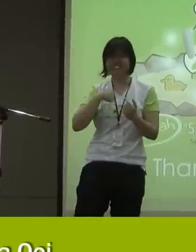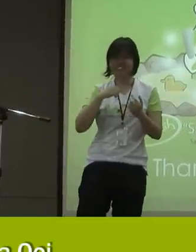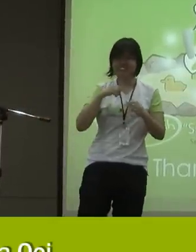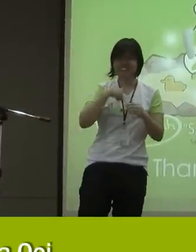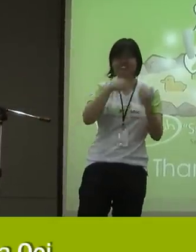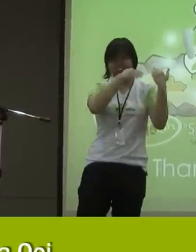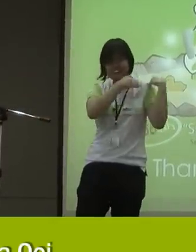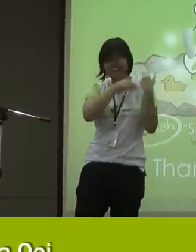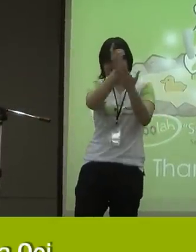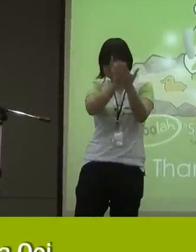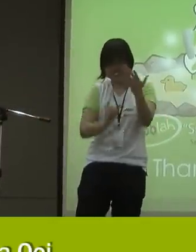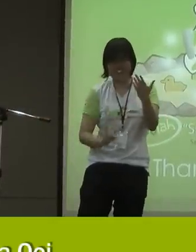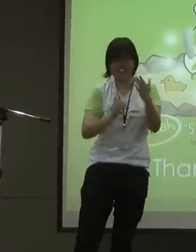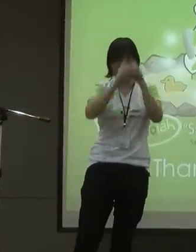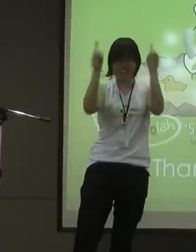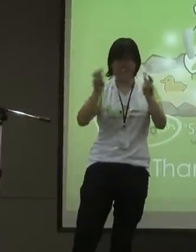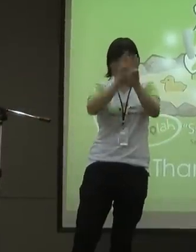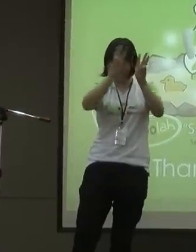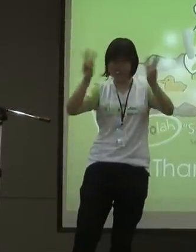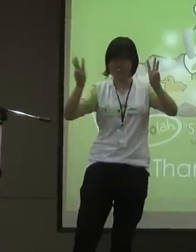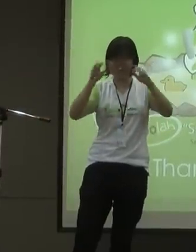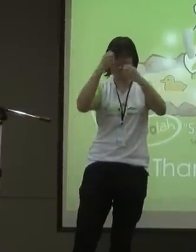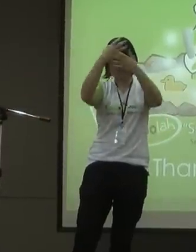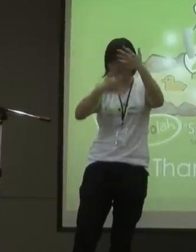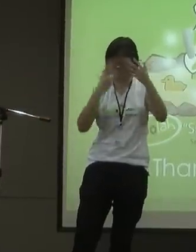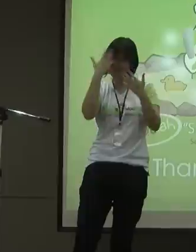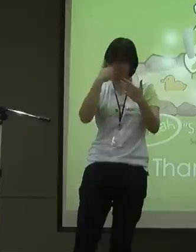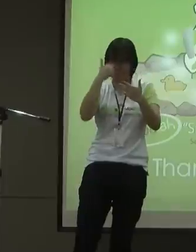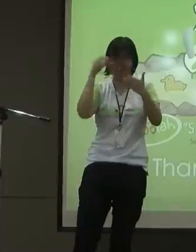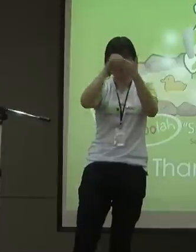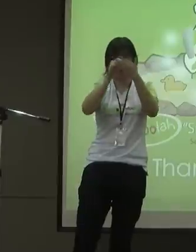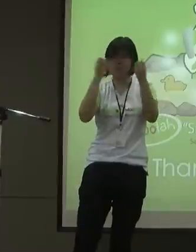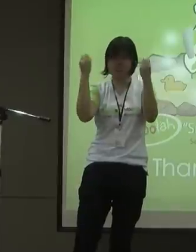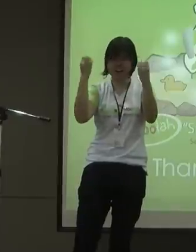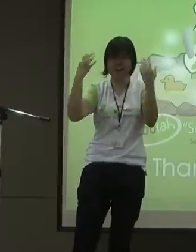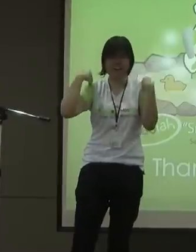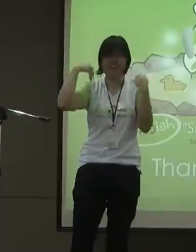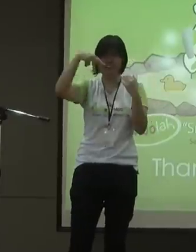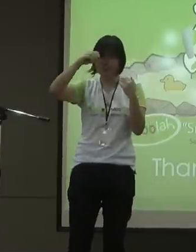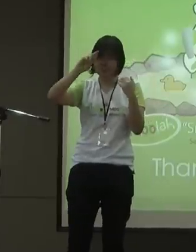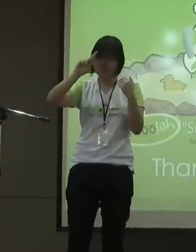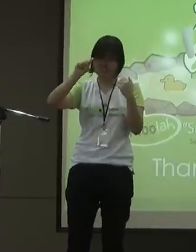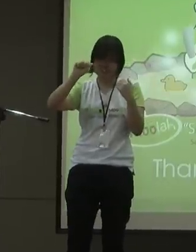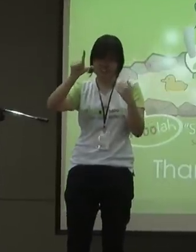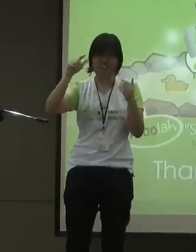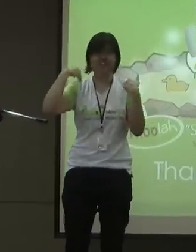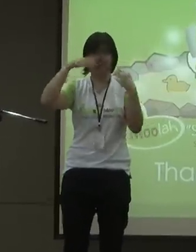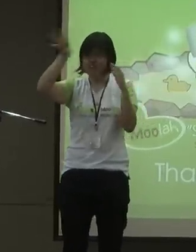.com and I will be responsible for all the information or the design